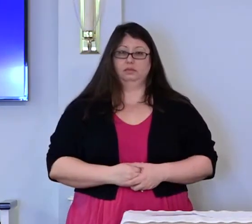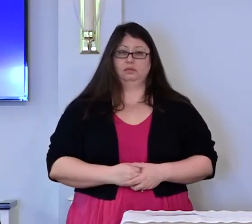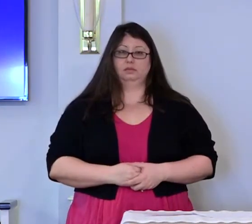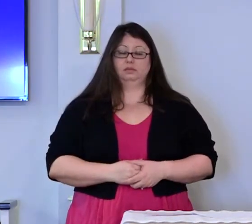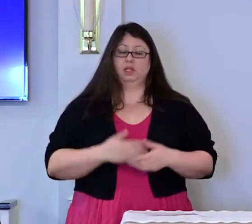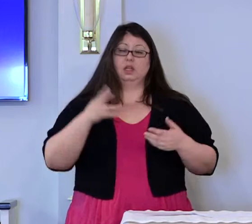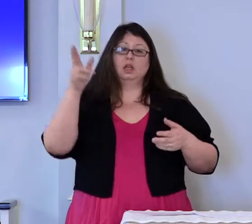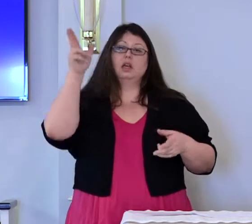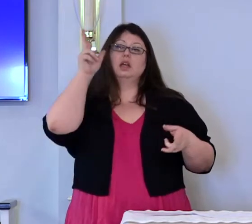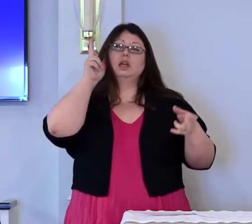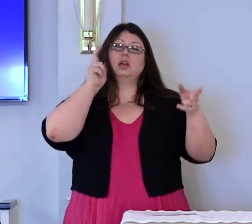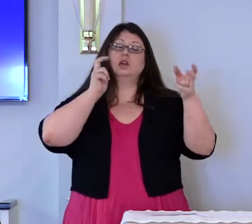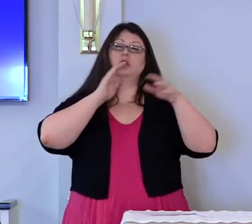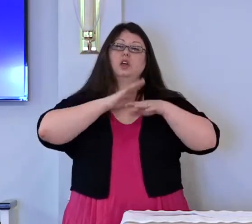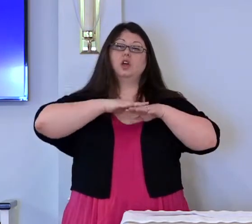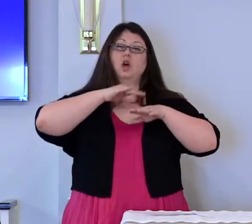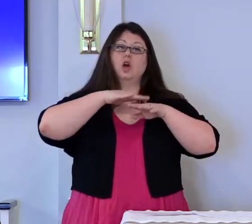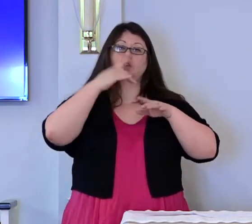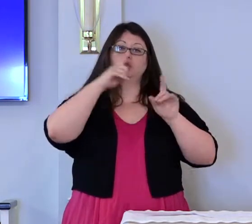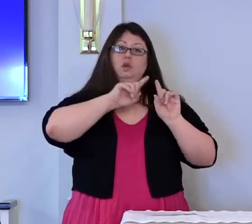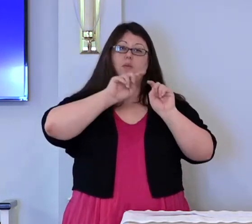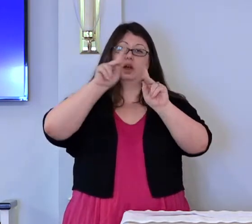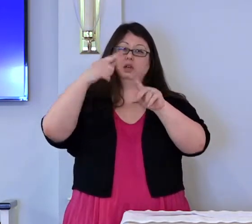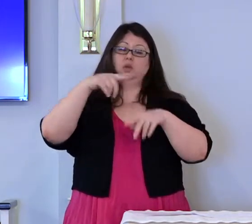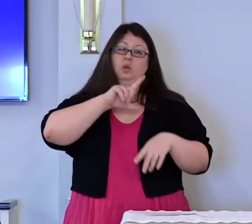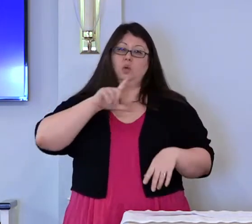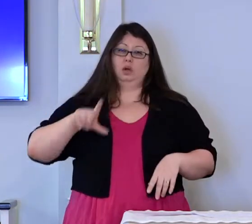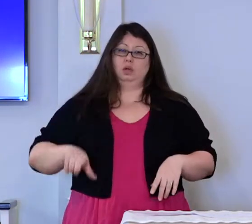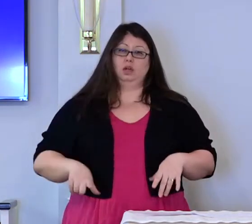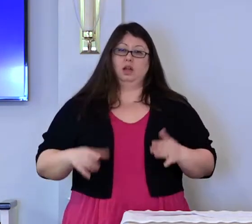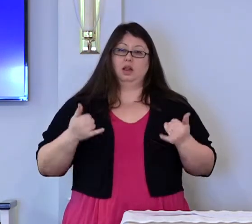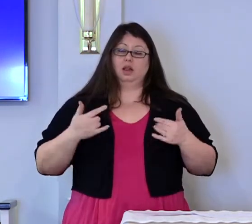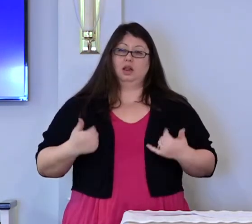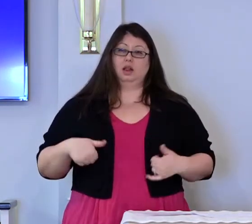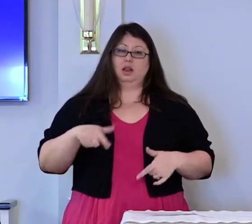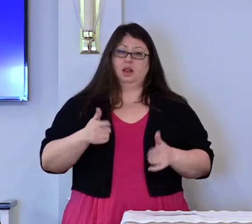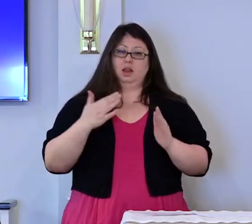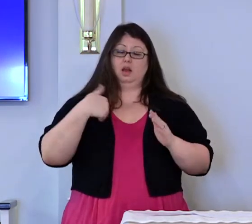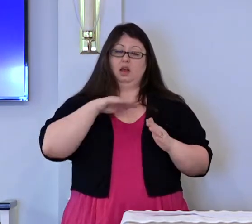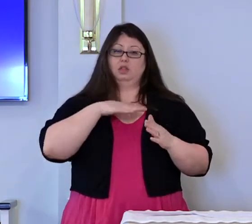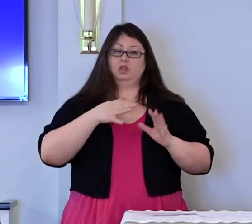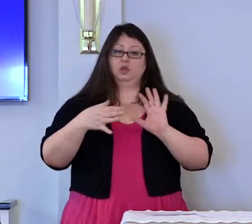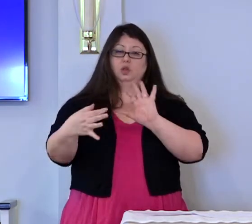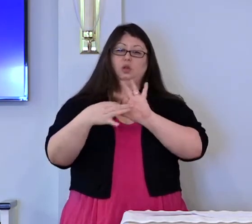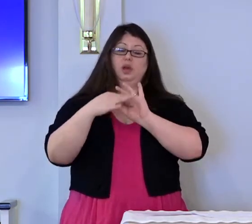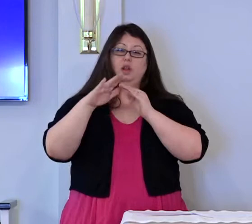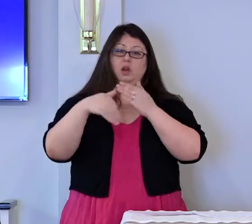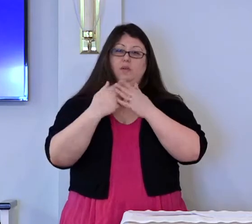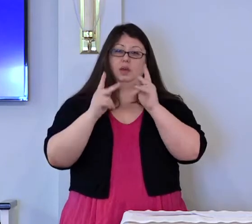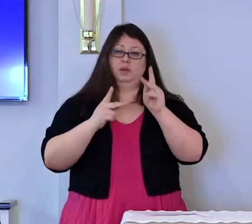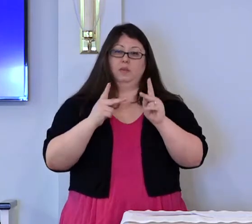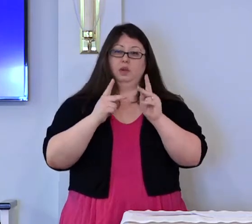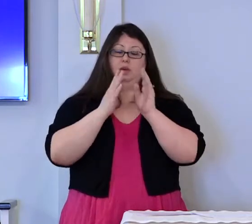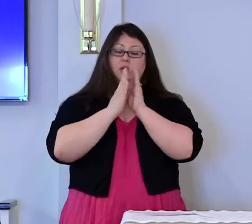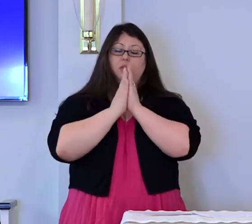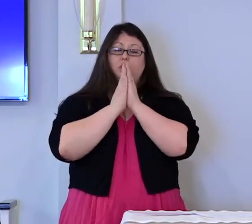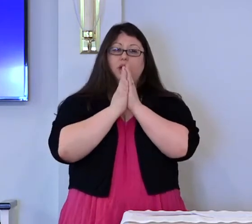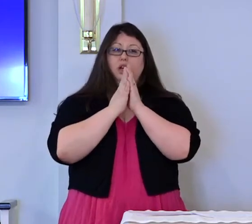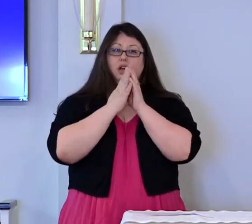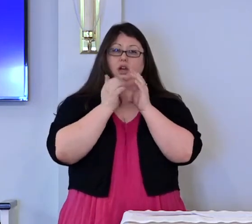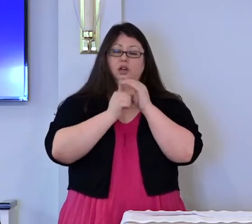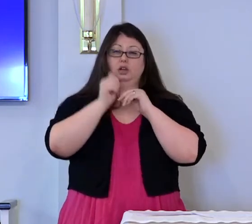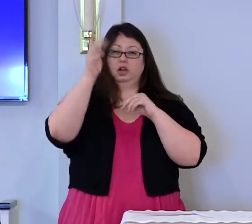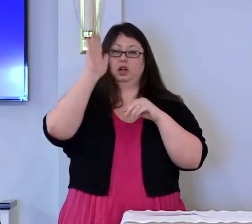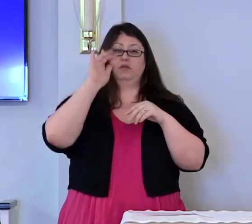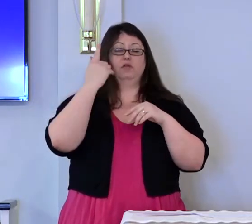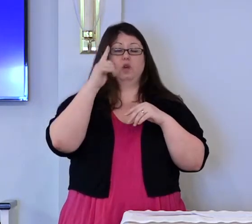Hearing the call to return to the Lord, let us join the whole people of God in prayer for all who